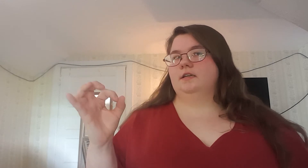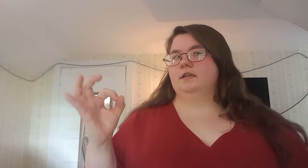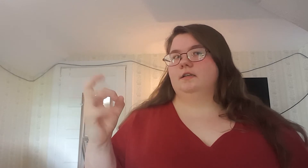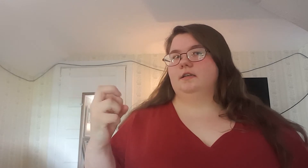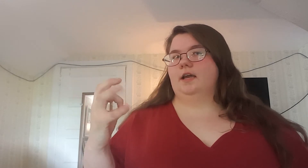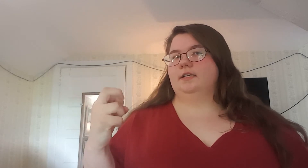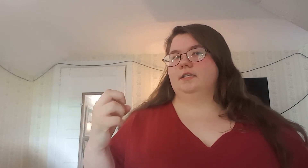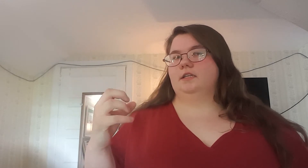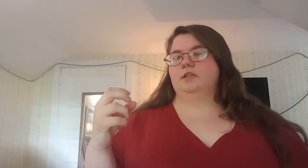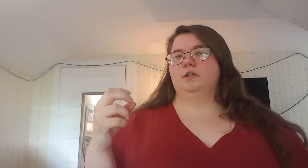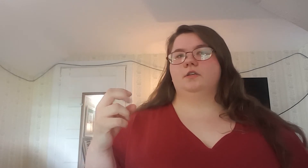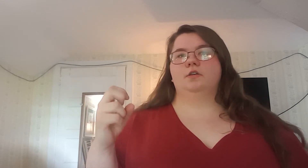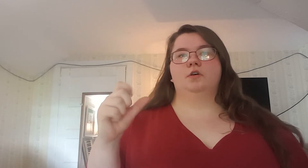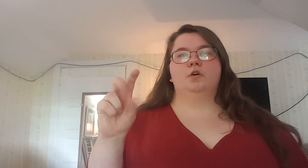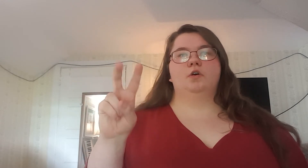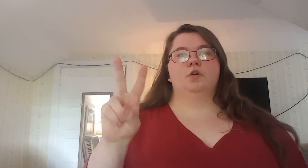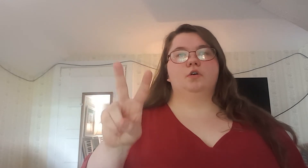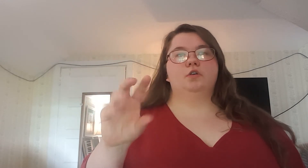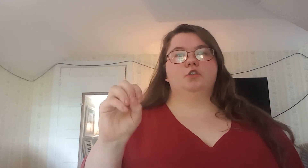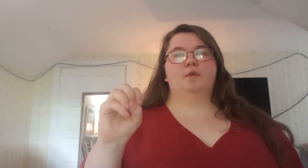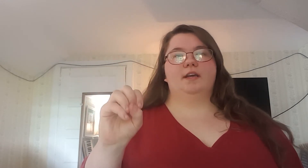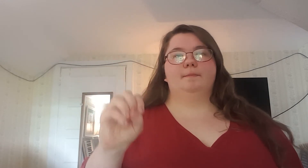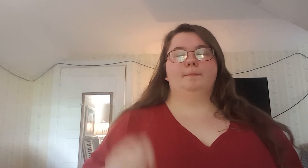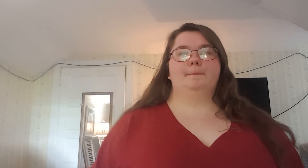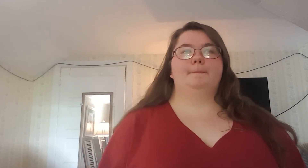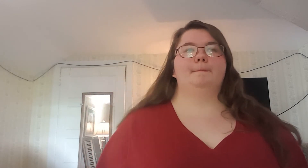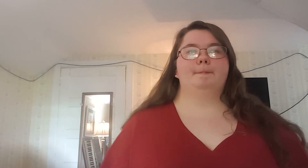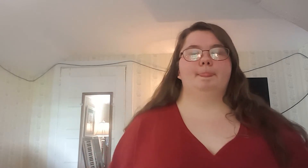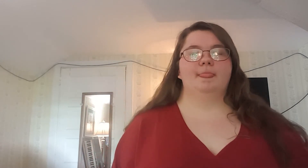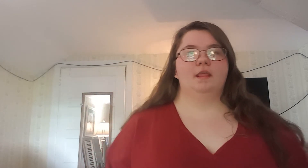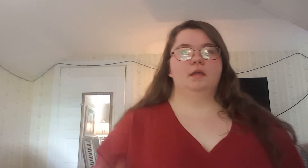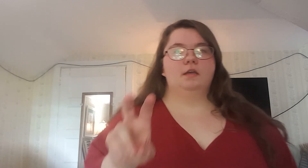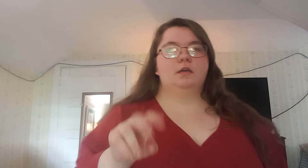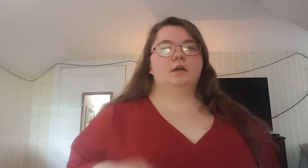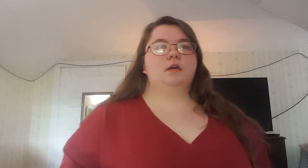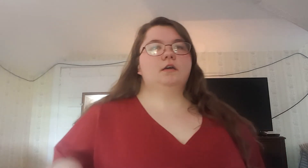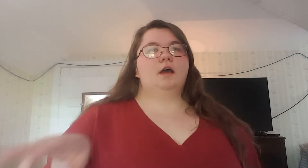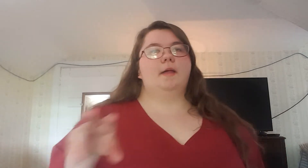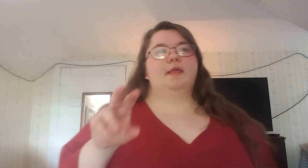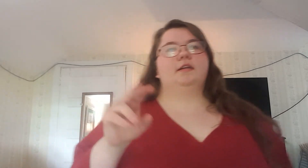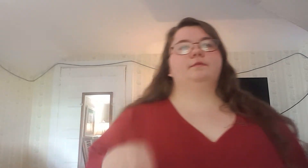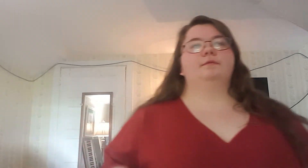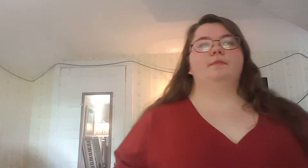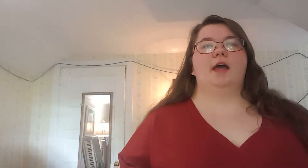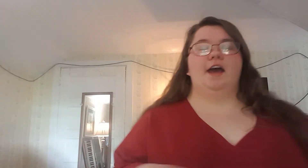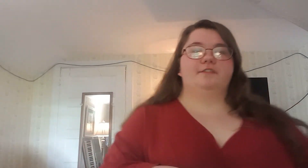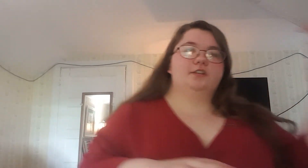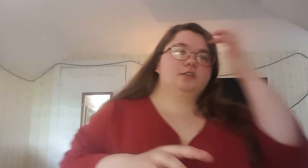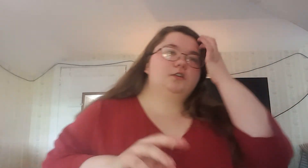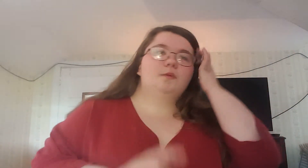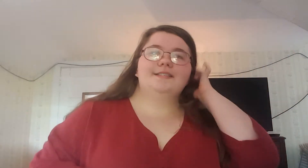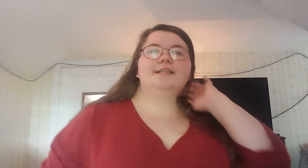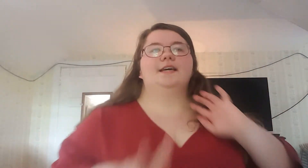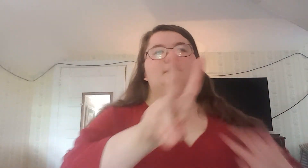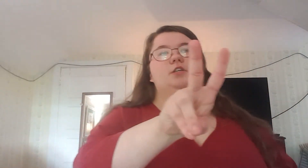19, 20. And then, after 20, it's